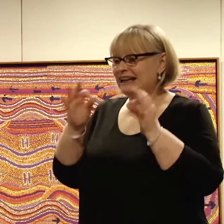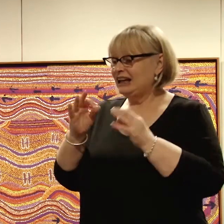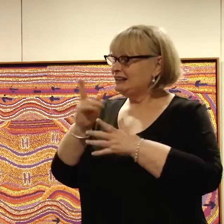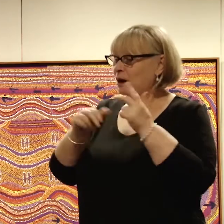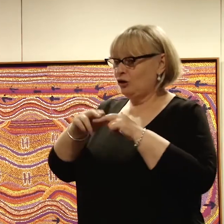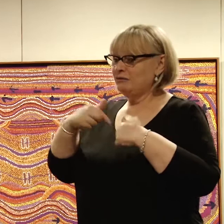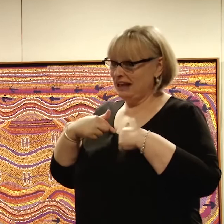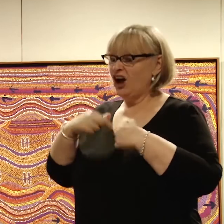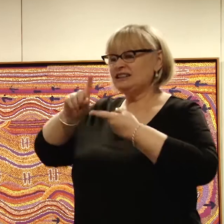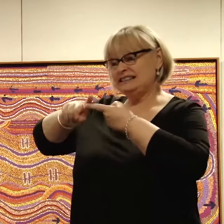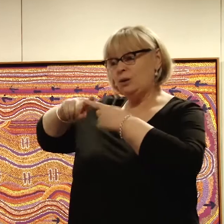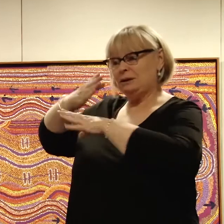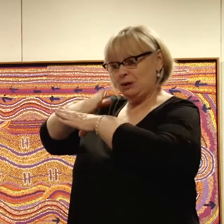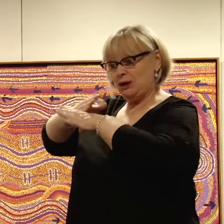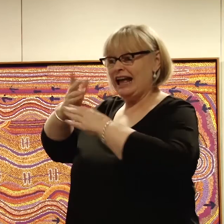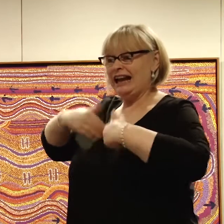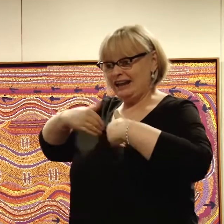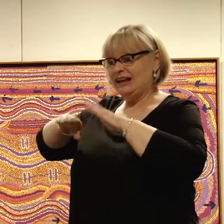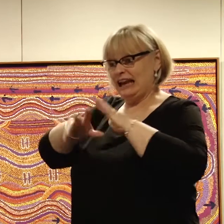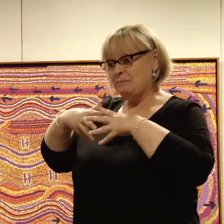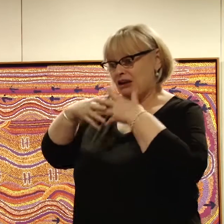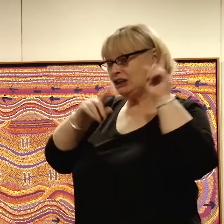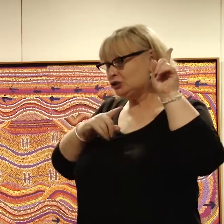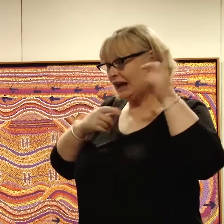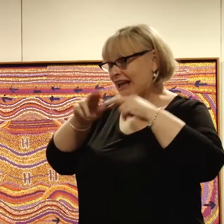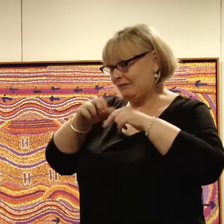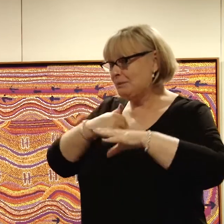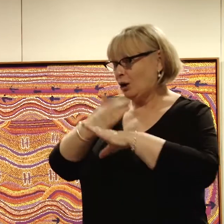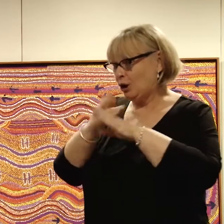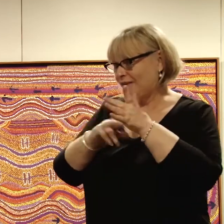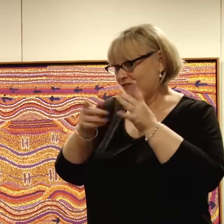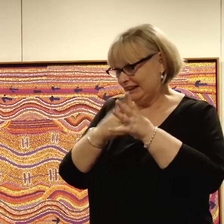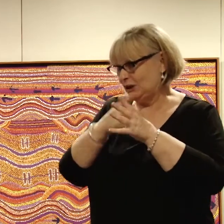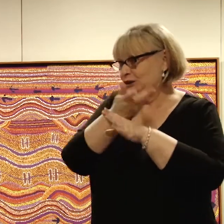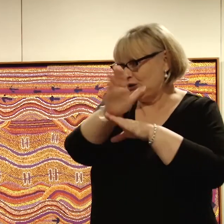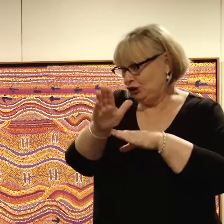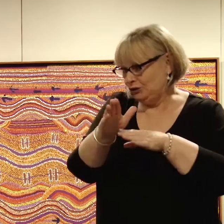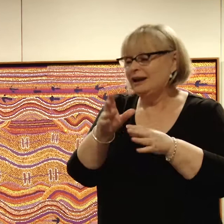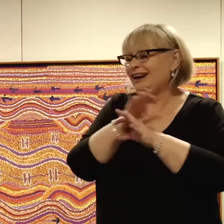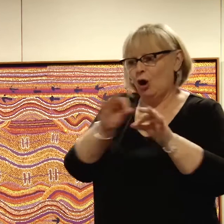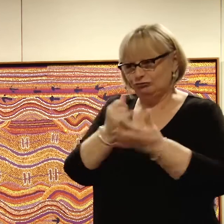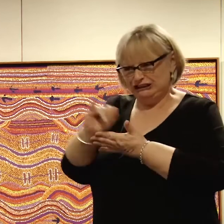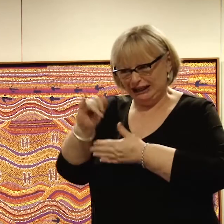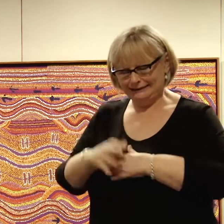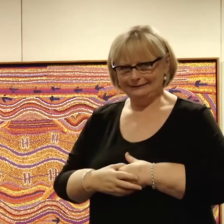part of me that believes I'd still be working and living in the USA today if my work visa had been renewed instead of rejected.